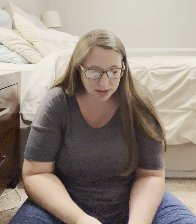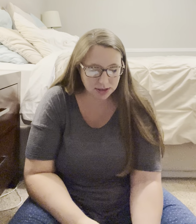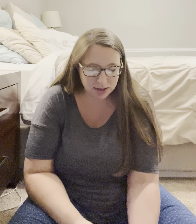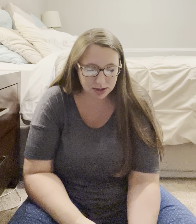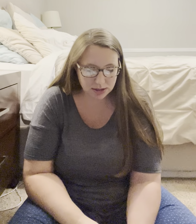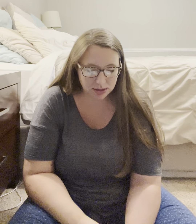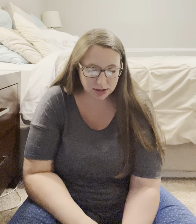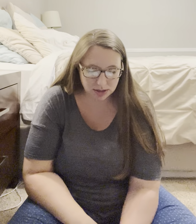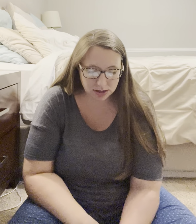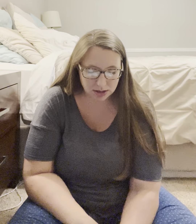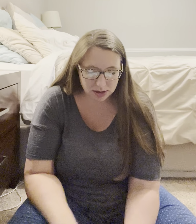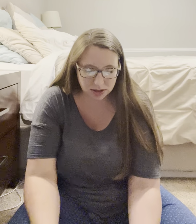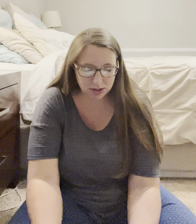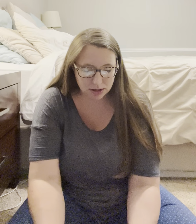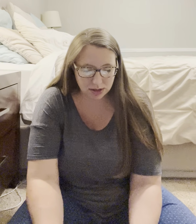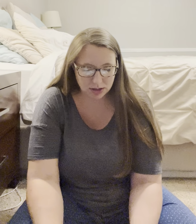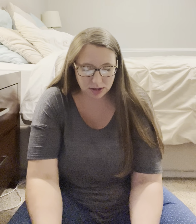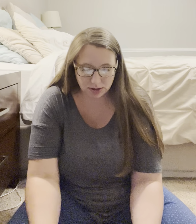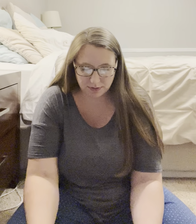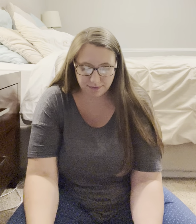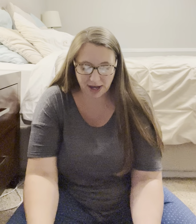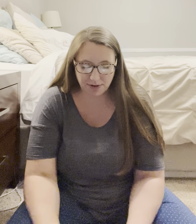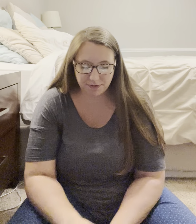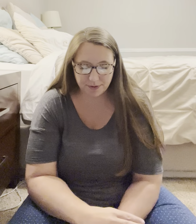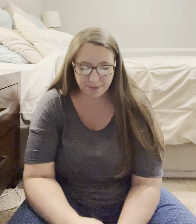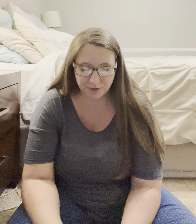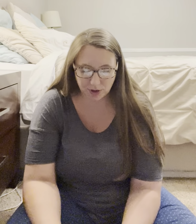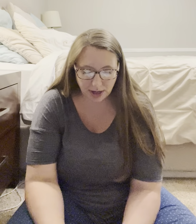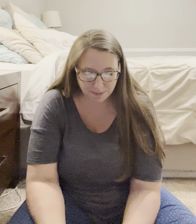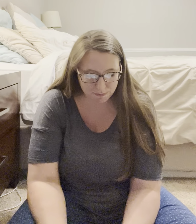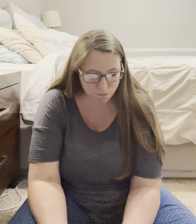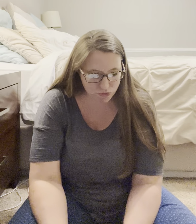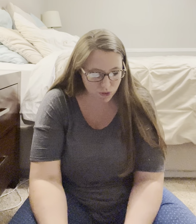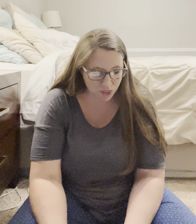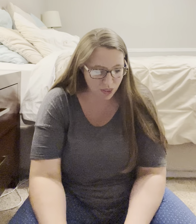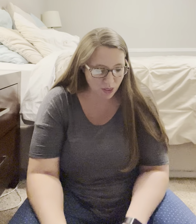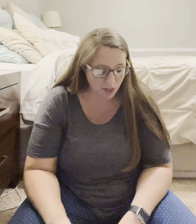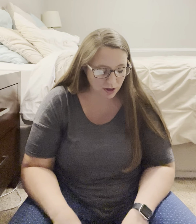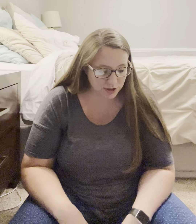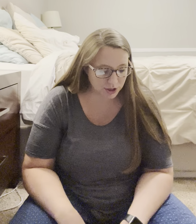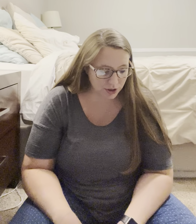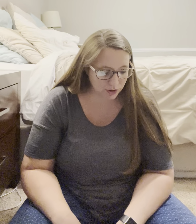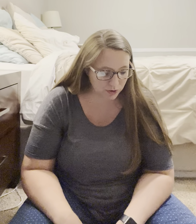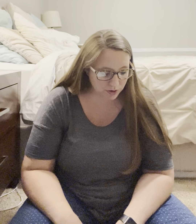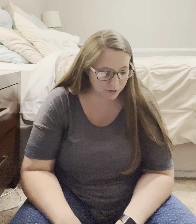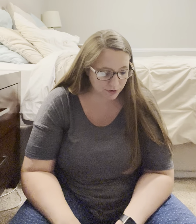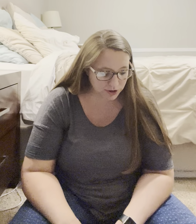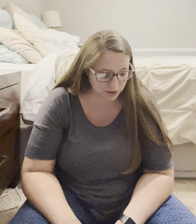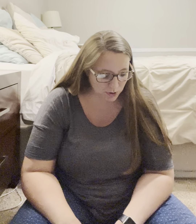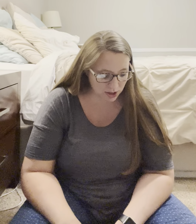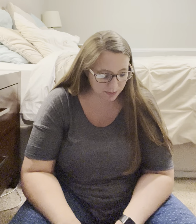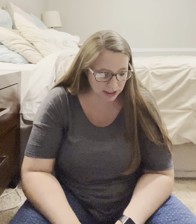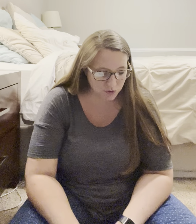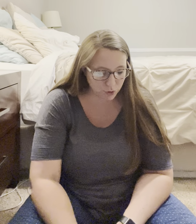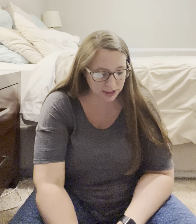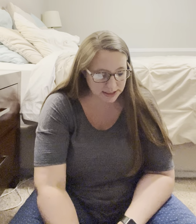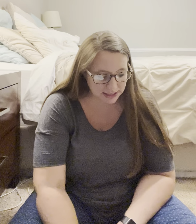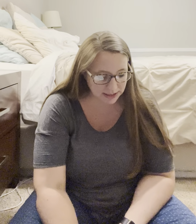five. Okay. So the first one on page 46,